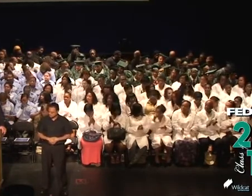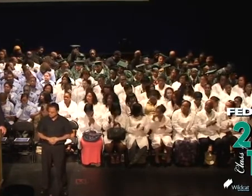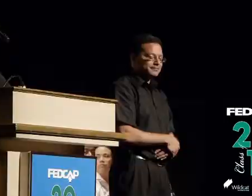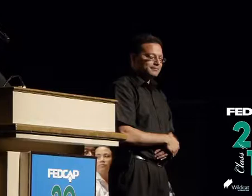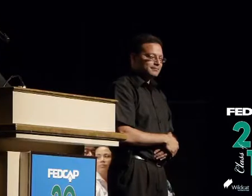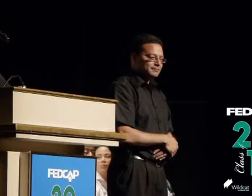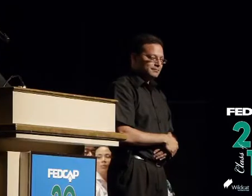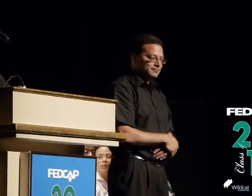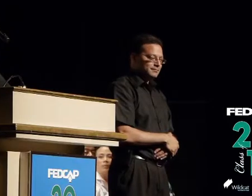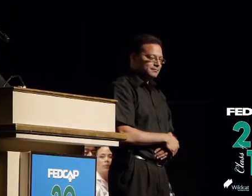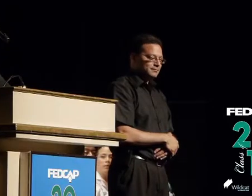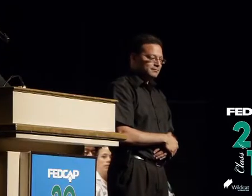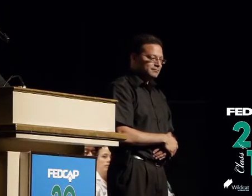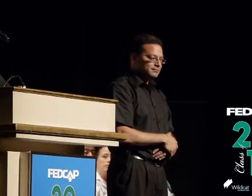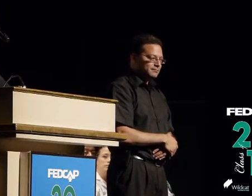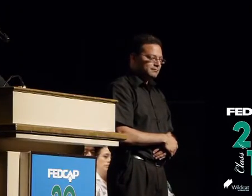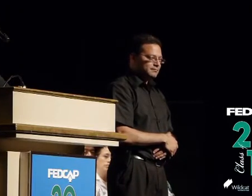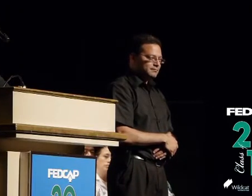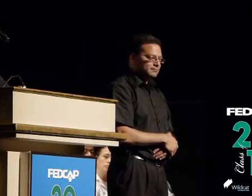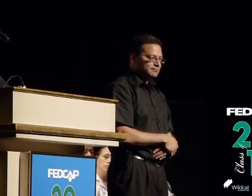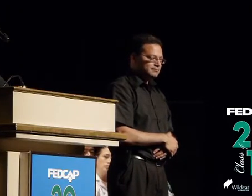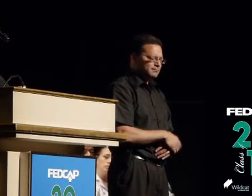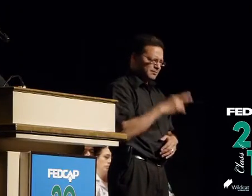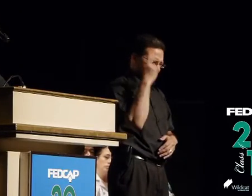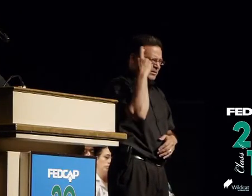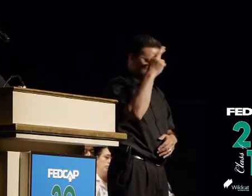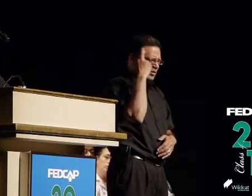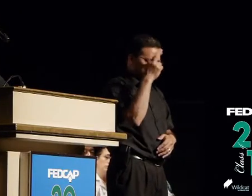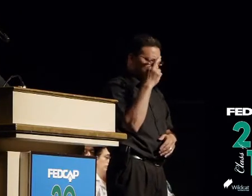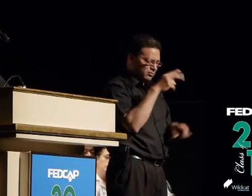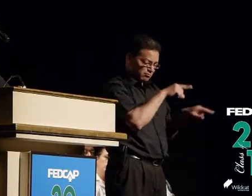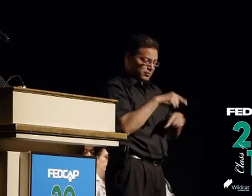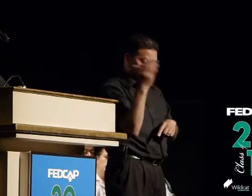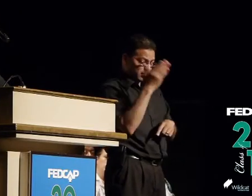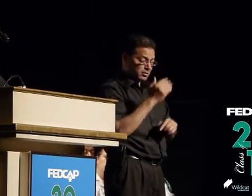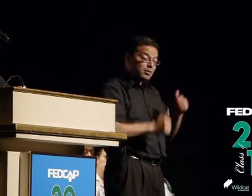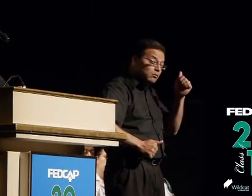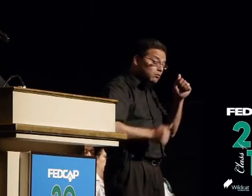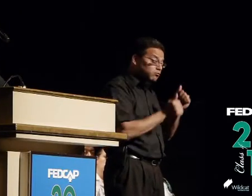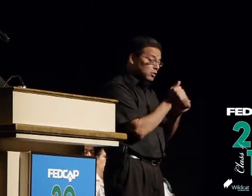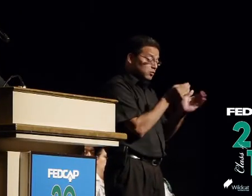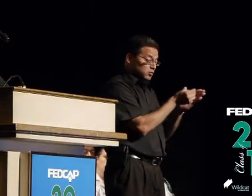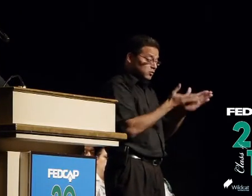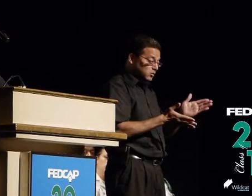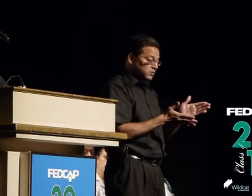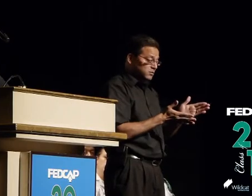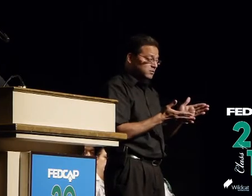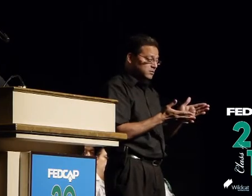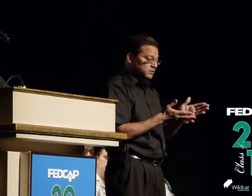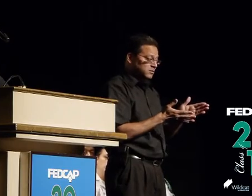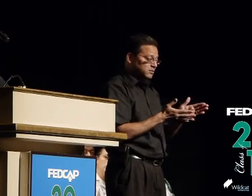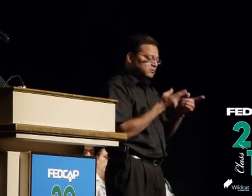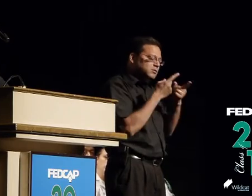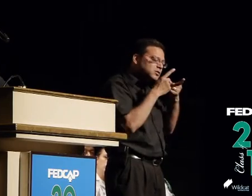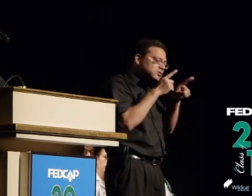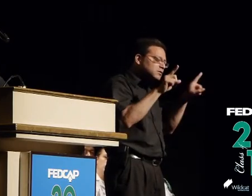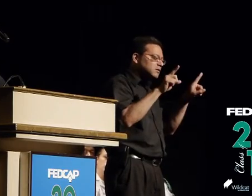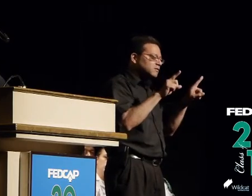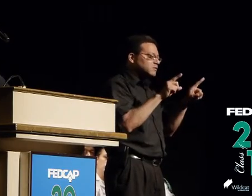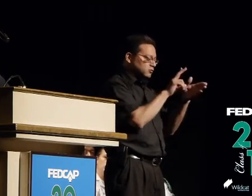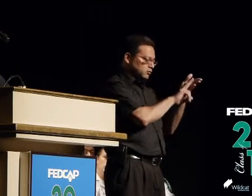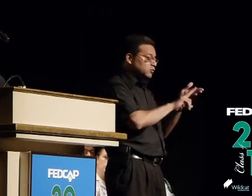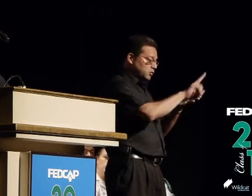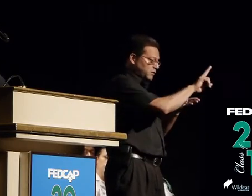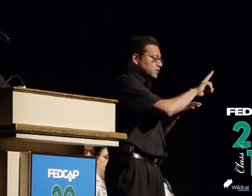and there are some reasons for that most of the students are well accomplished at those universities